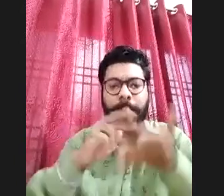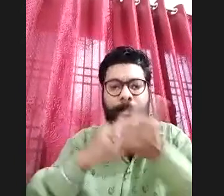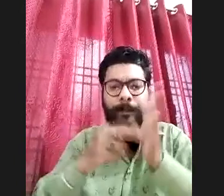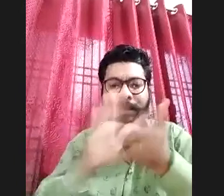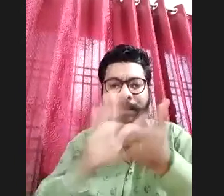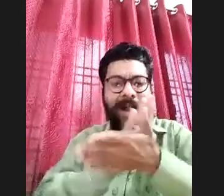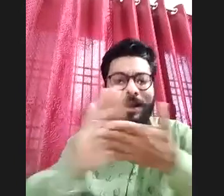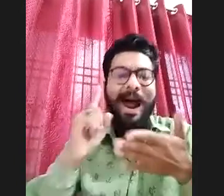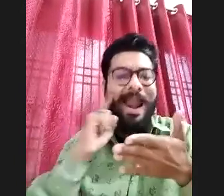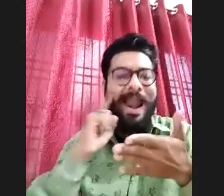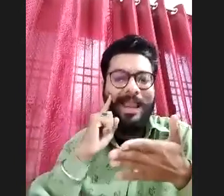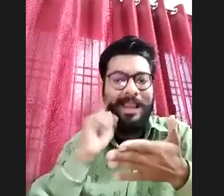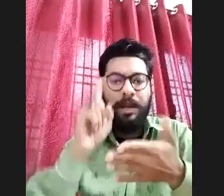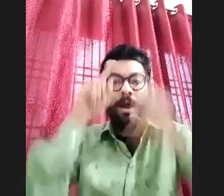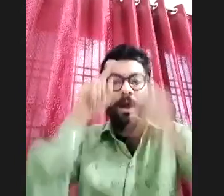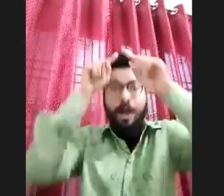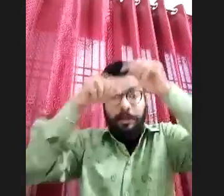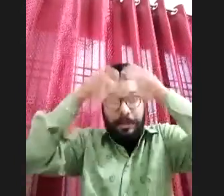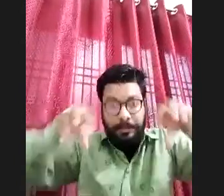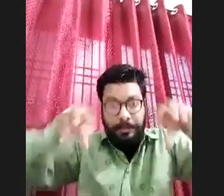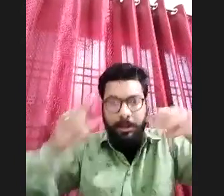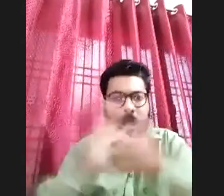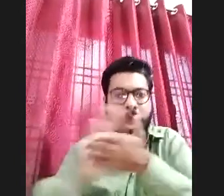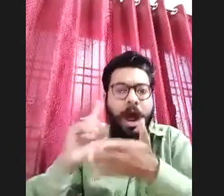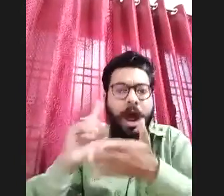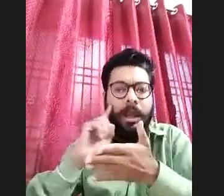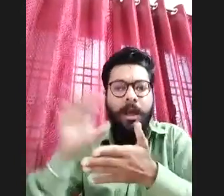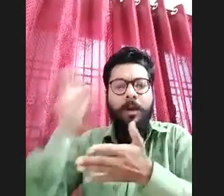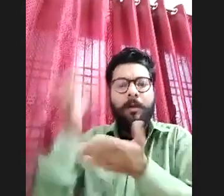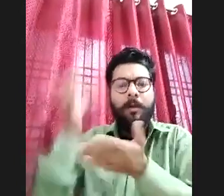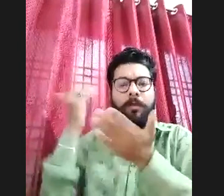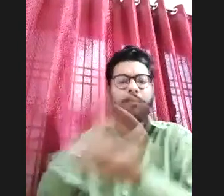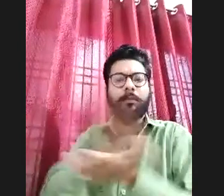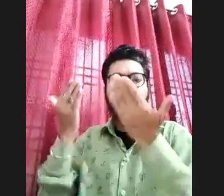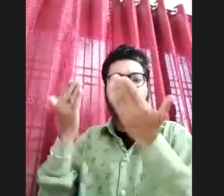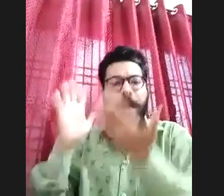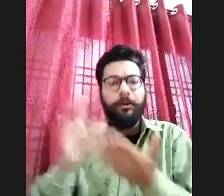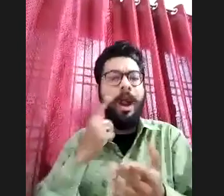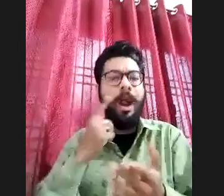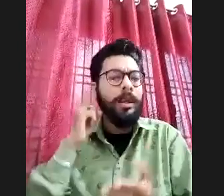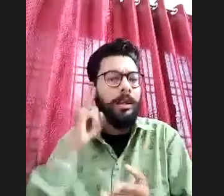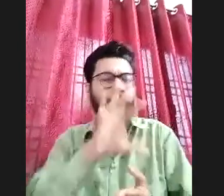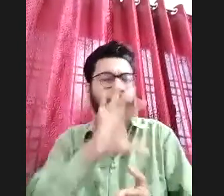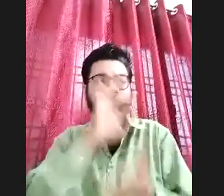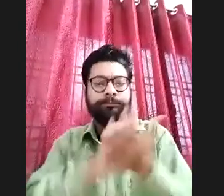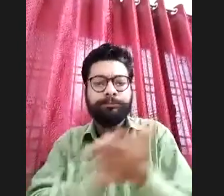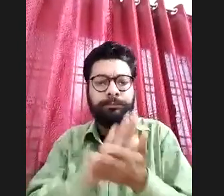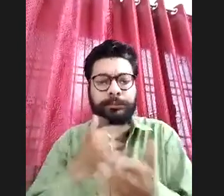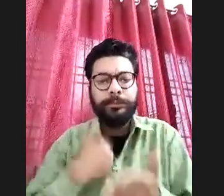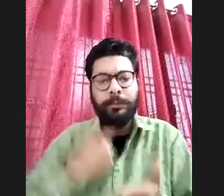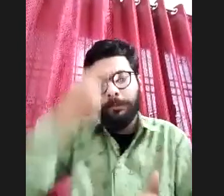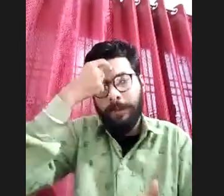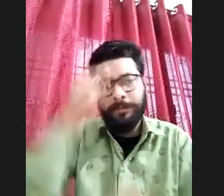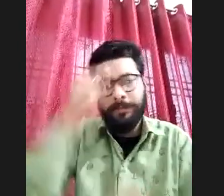So, there was no hearing impairment persons. I was the person alone and there is a one category as I have